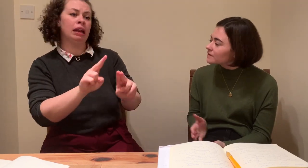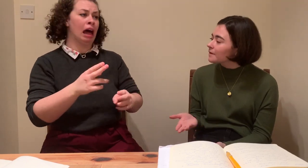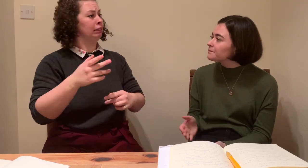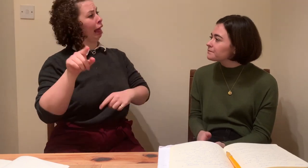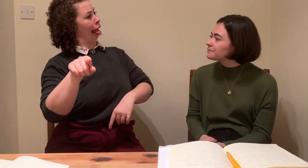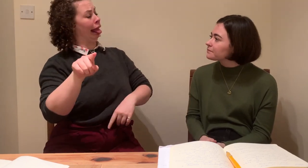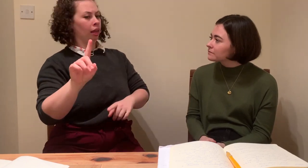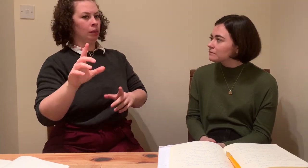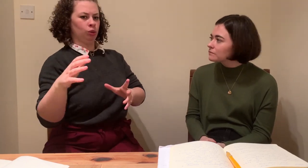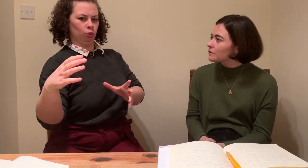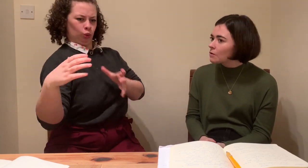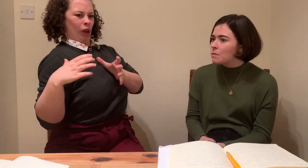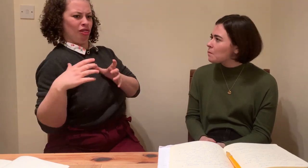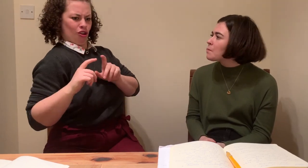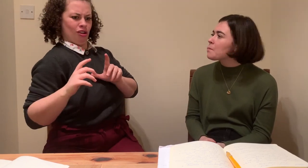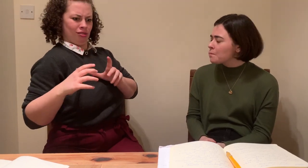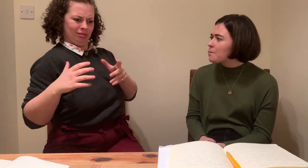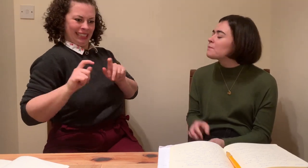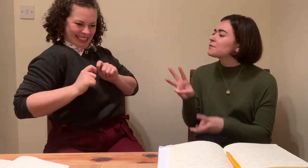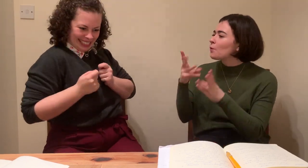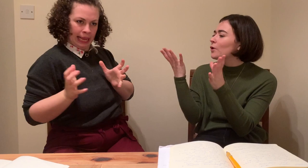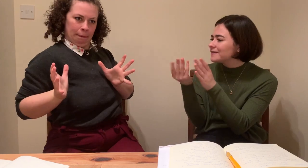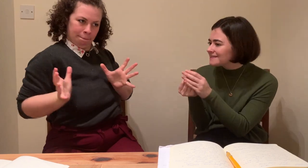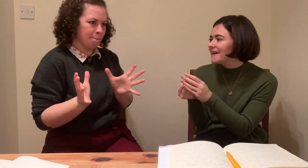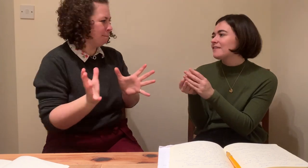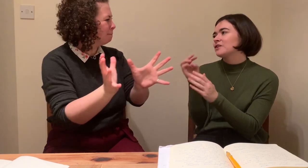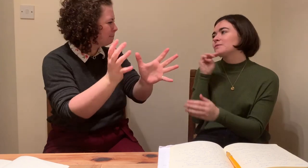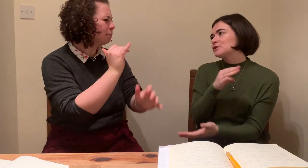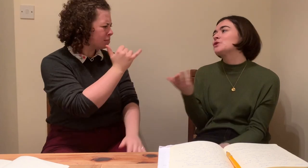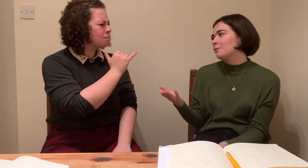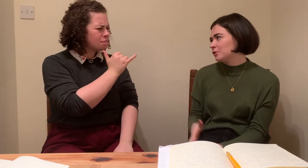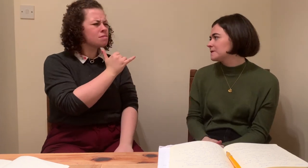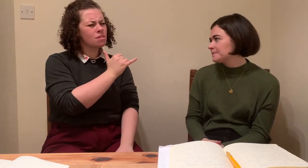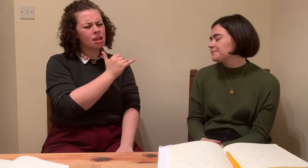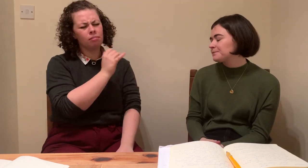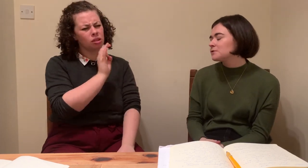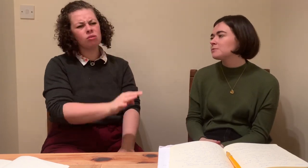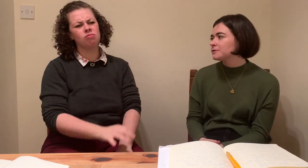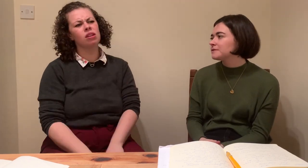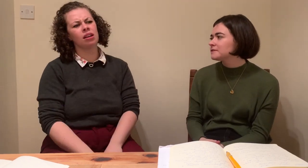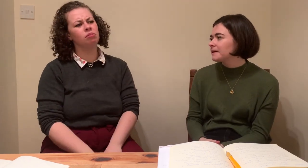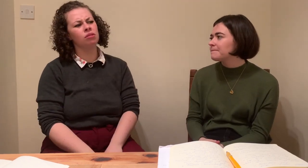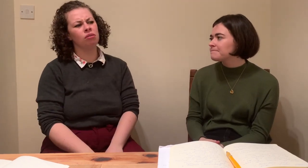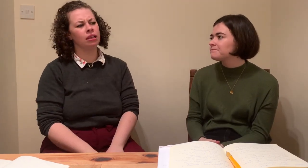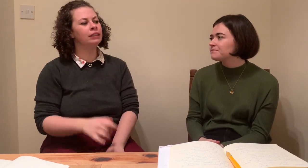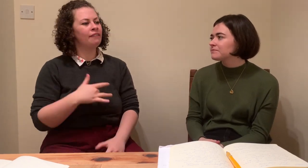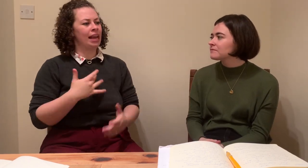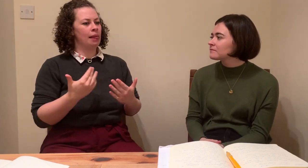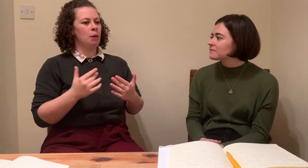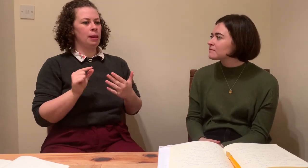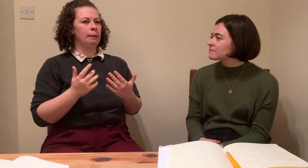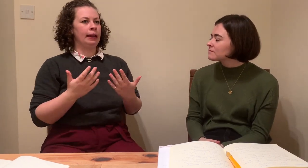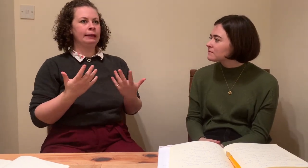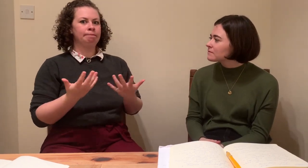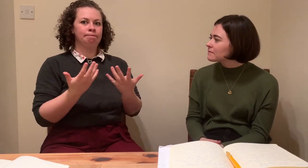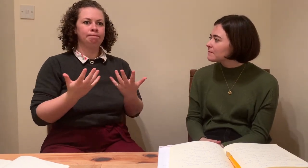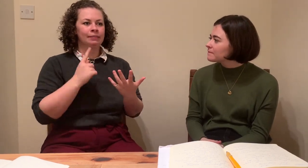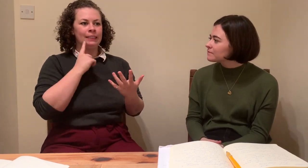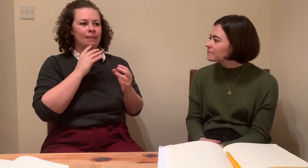move to Ireland and ISL is not their first language. And English may not be one of their languages, so you can't depend on fingerspelling or